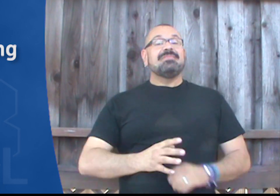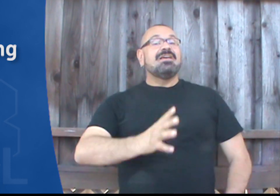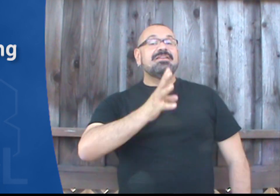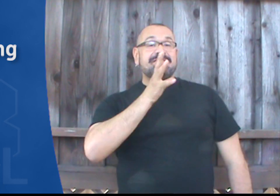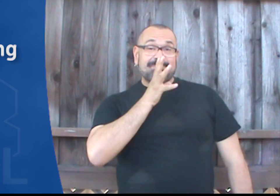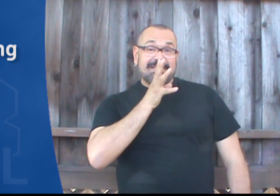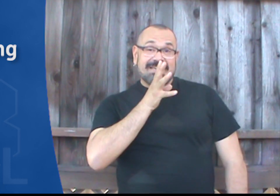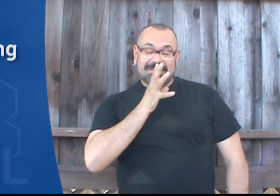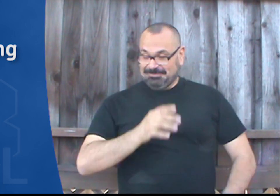speaking.